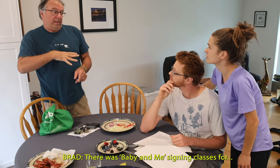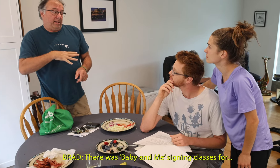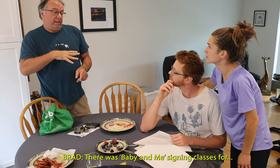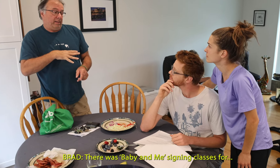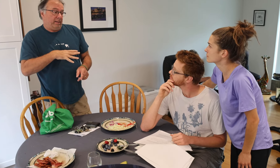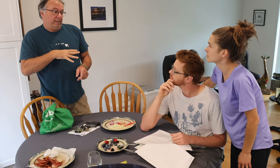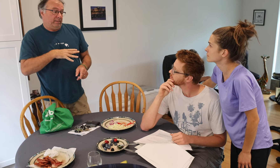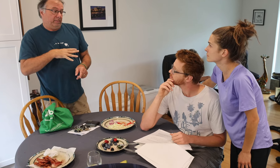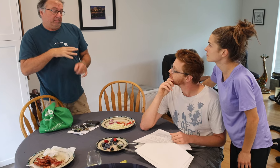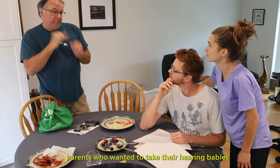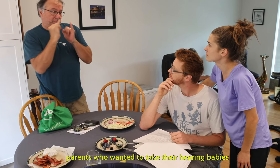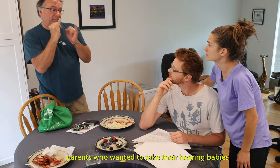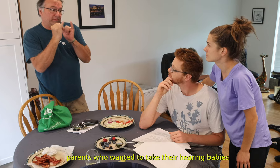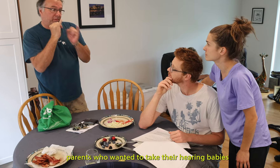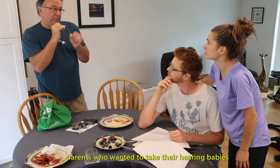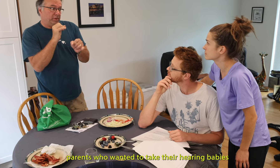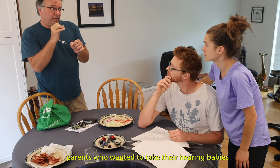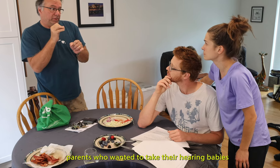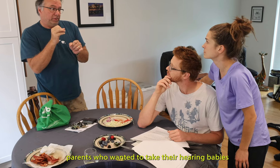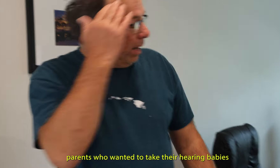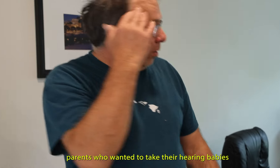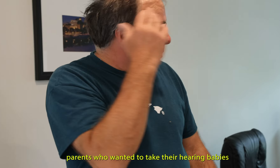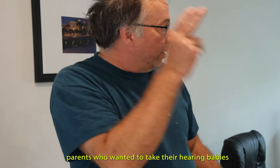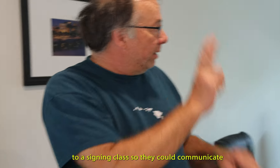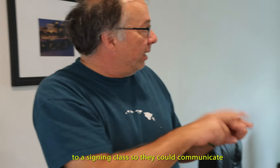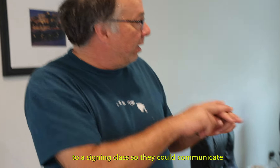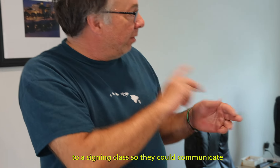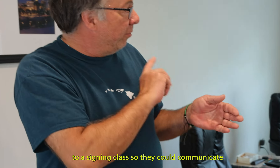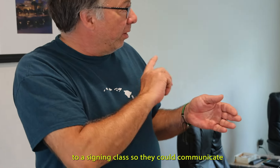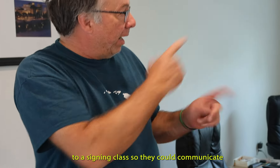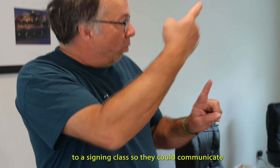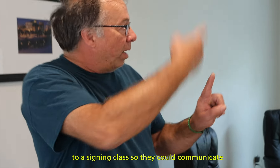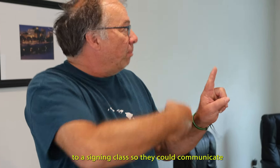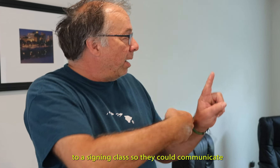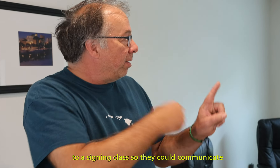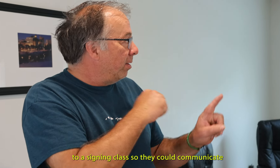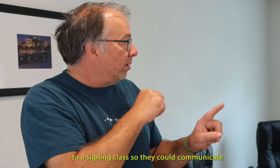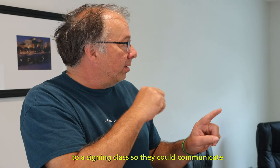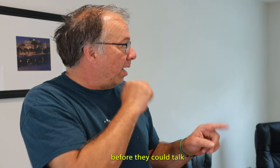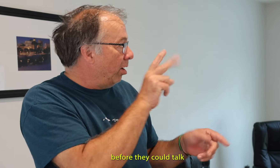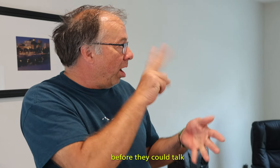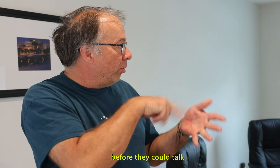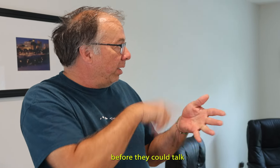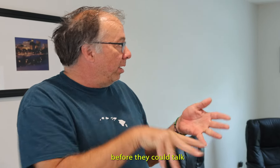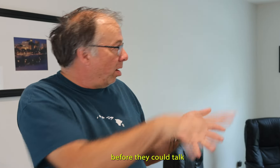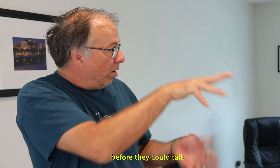parents who wanted to take their hearing babies to a signing class so they could communicate before they could